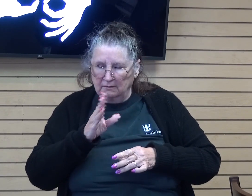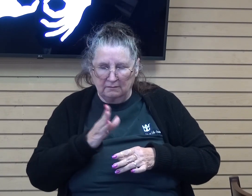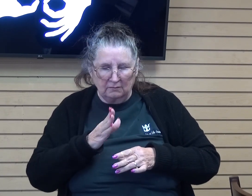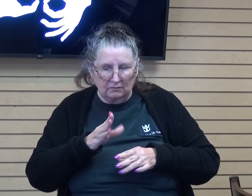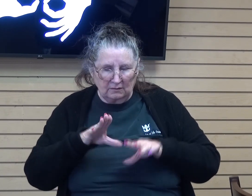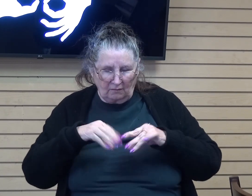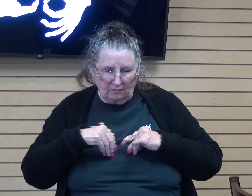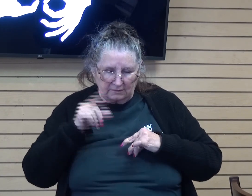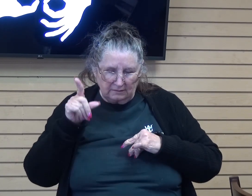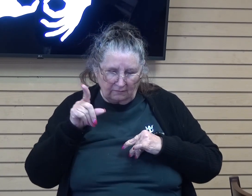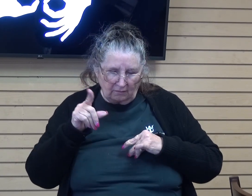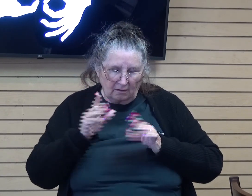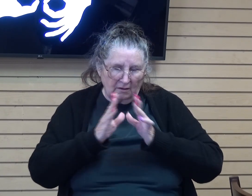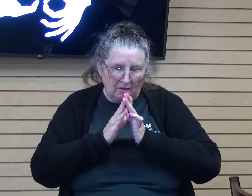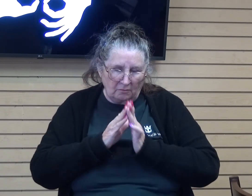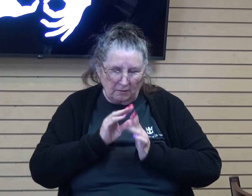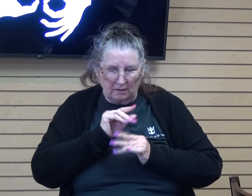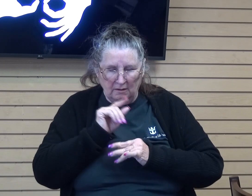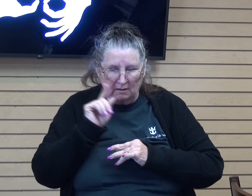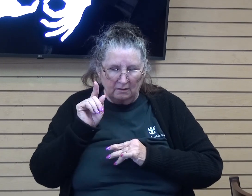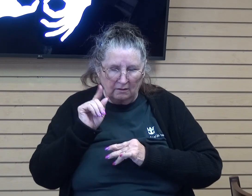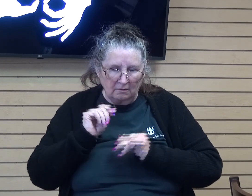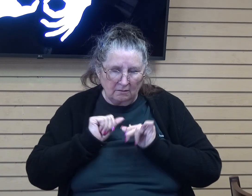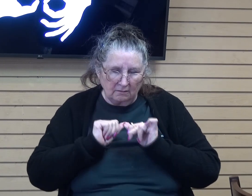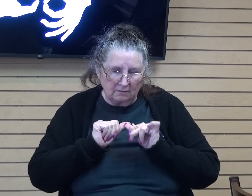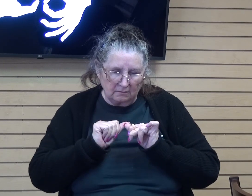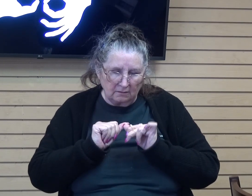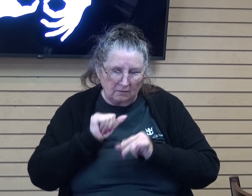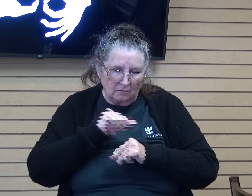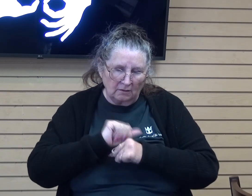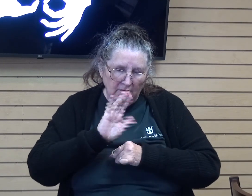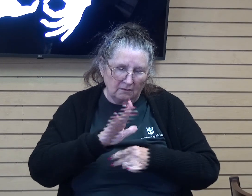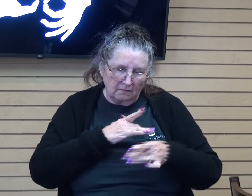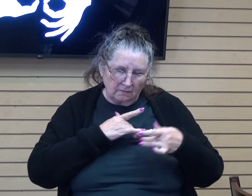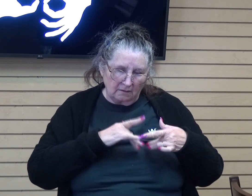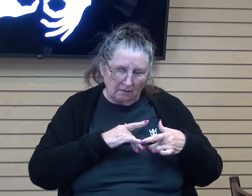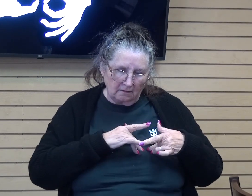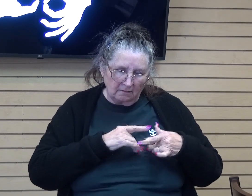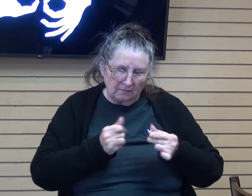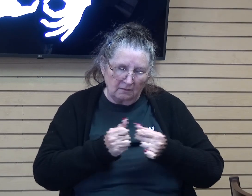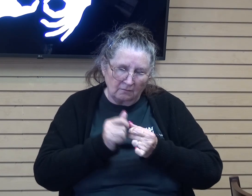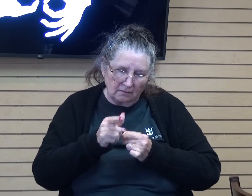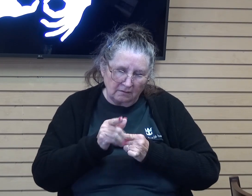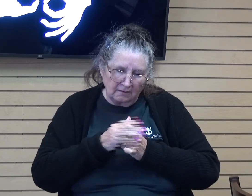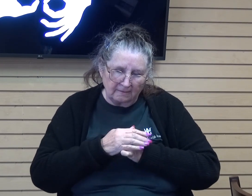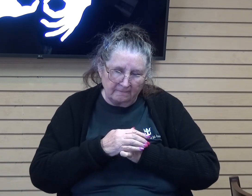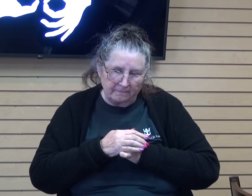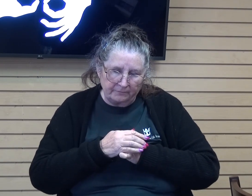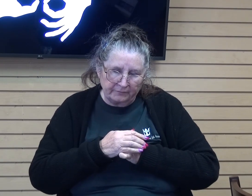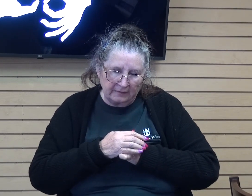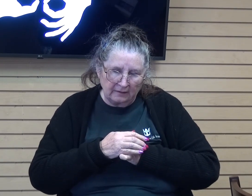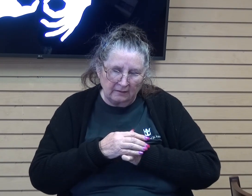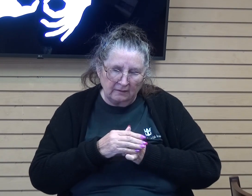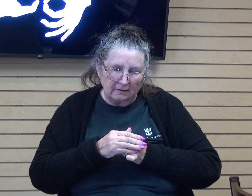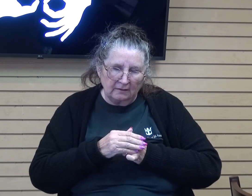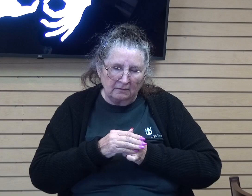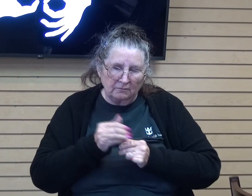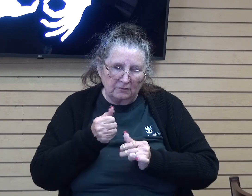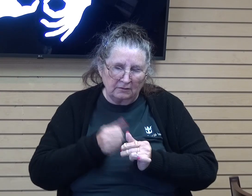just pray that you would continue to work in their heart and just be with them, be with each one of us as we walk towards